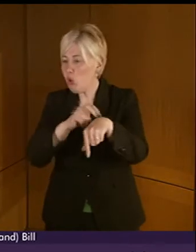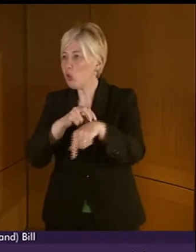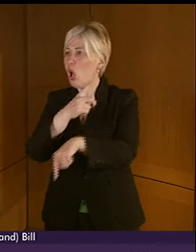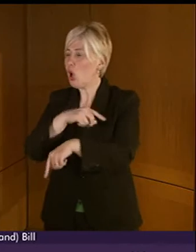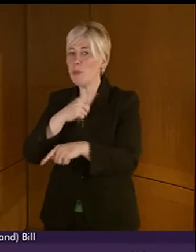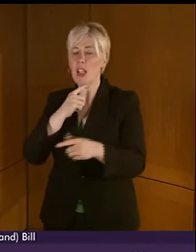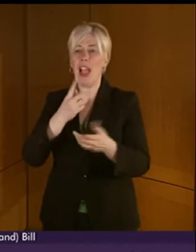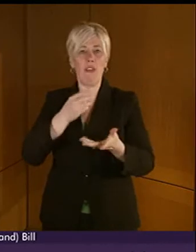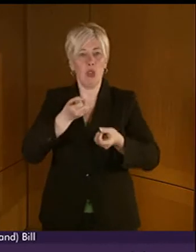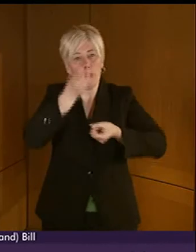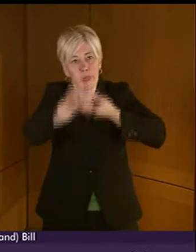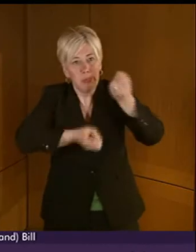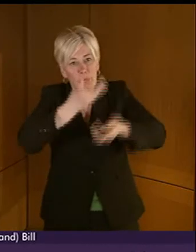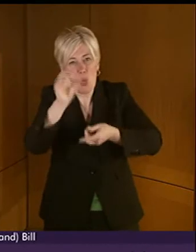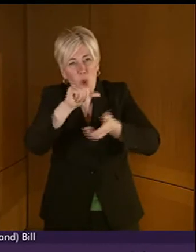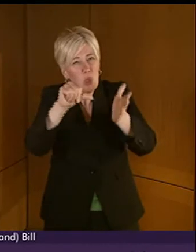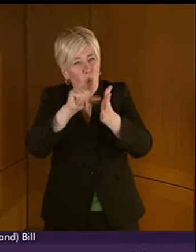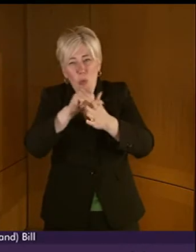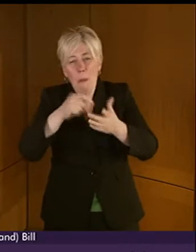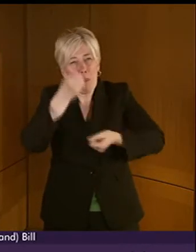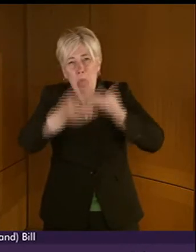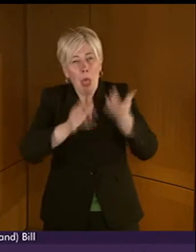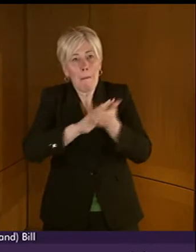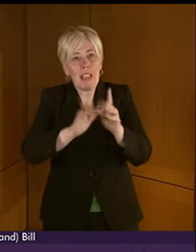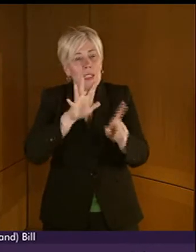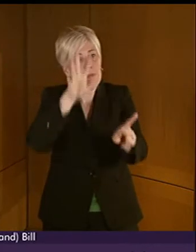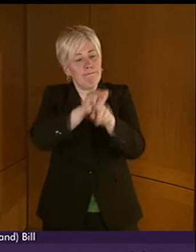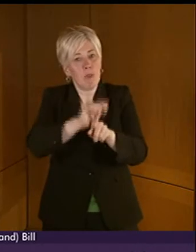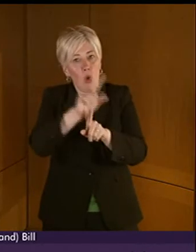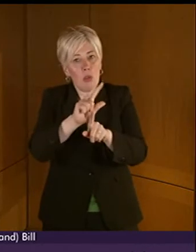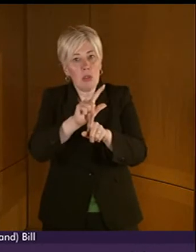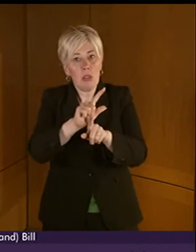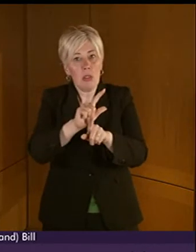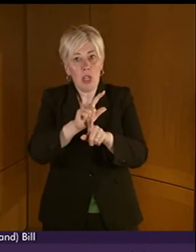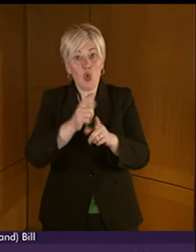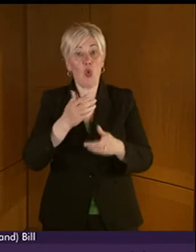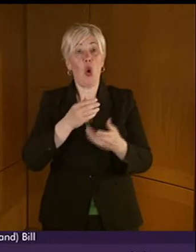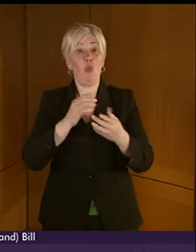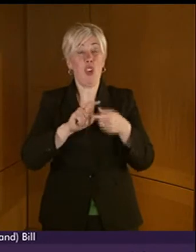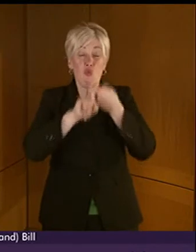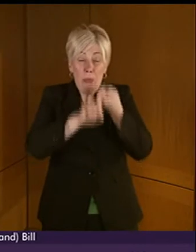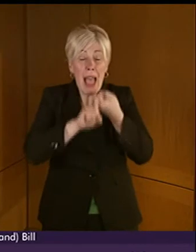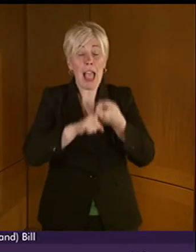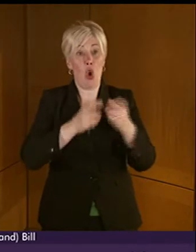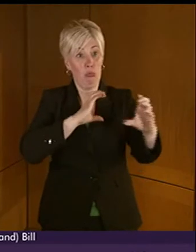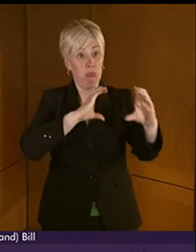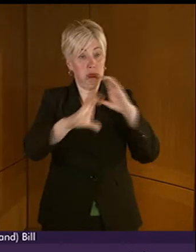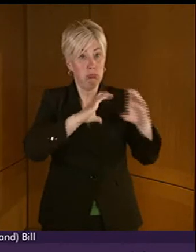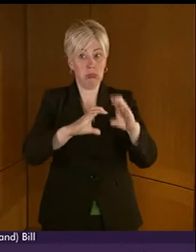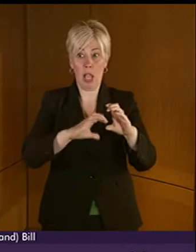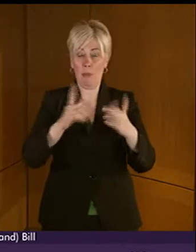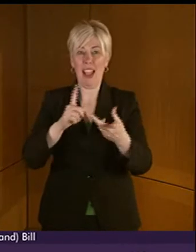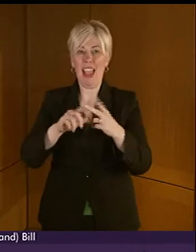about symptoms to get a proper diagnosis but how much worse must that be at a time of critical illness when